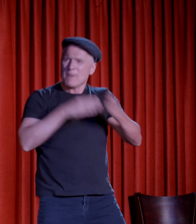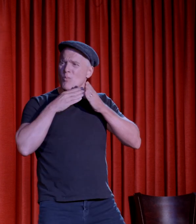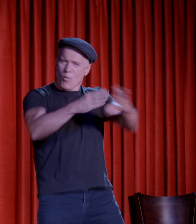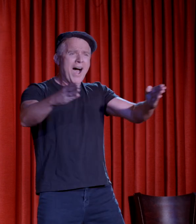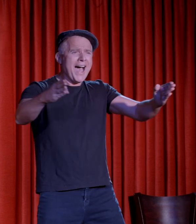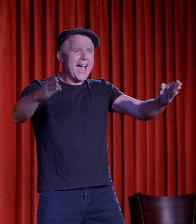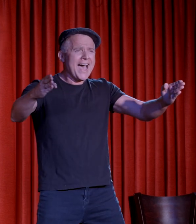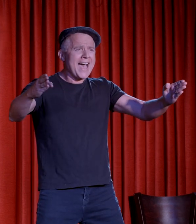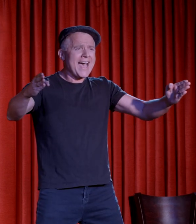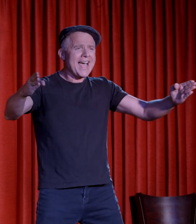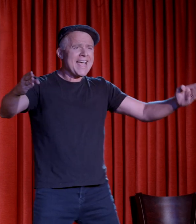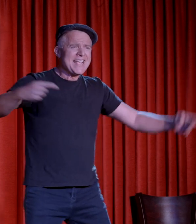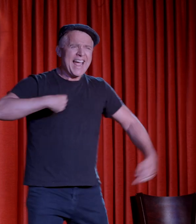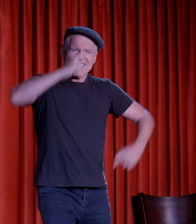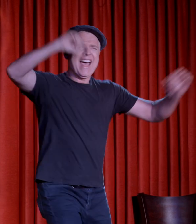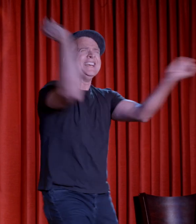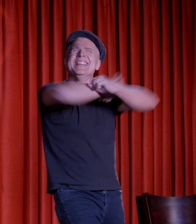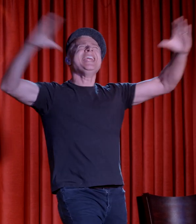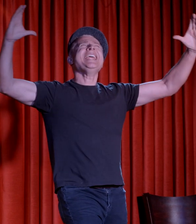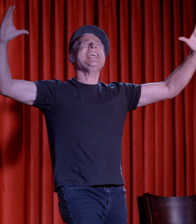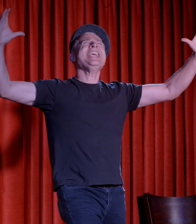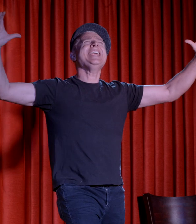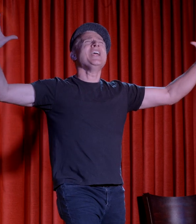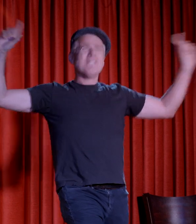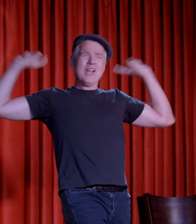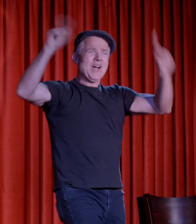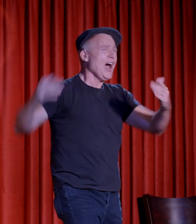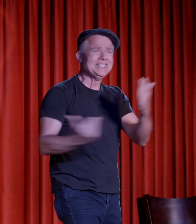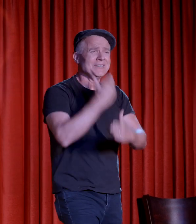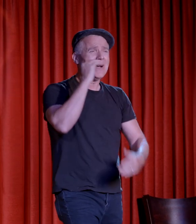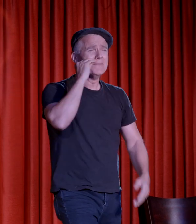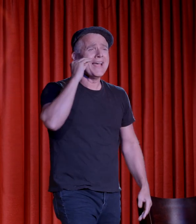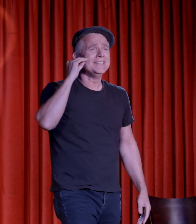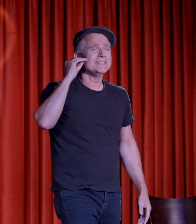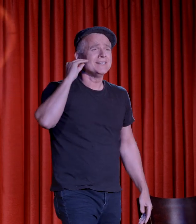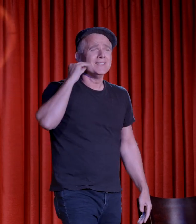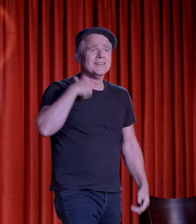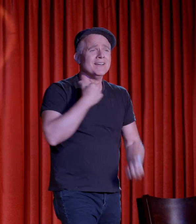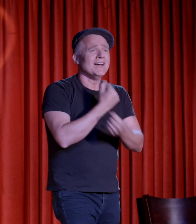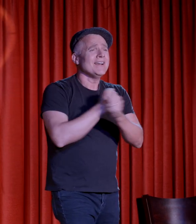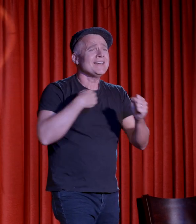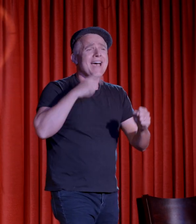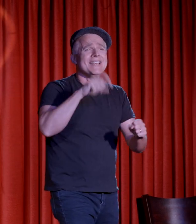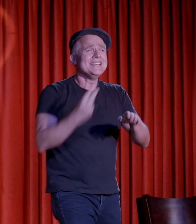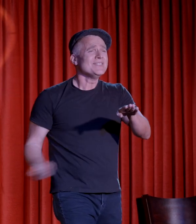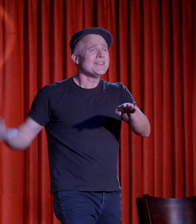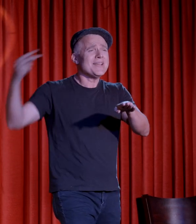and wide, and I've got a need for going someplace, and I've got a need to climb